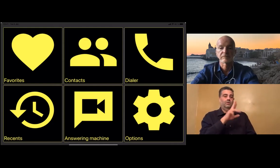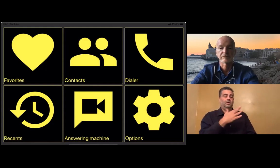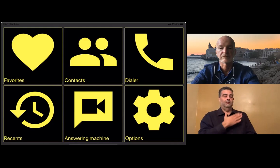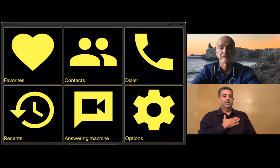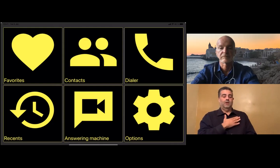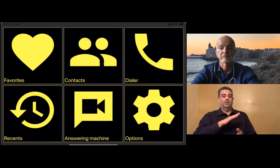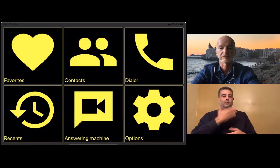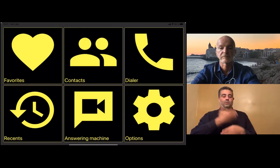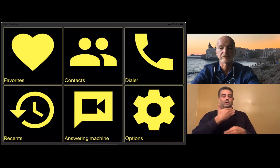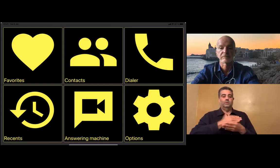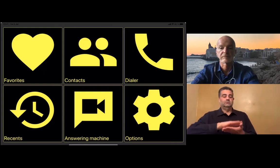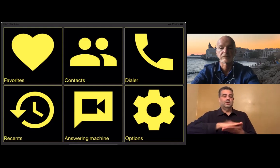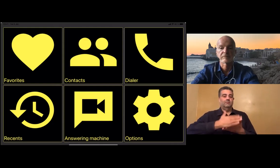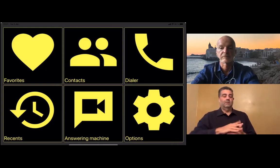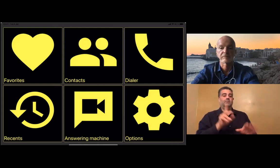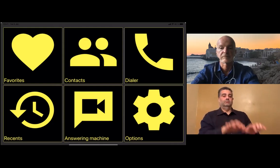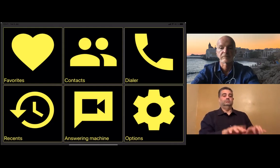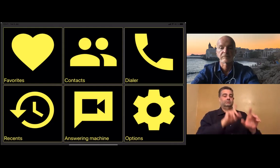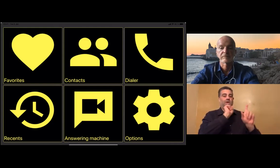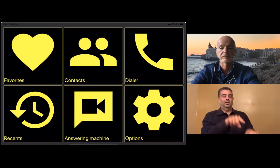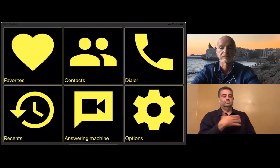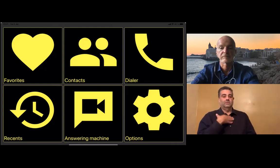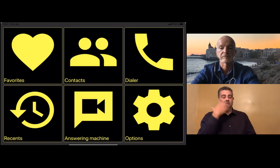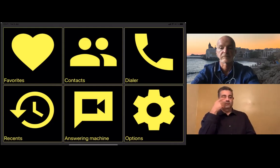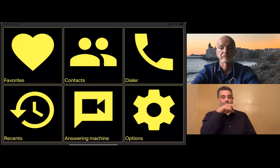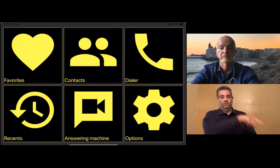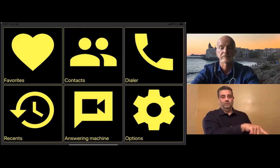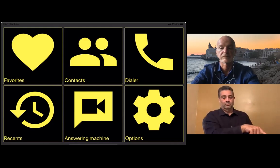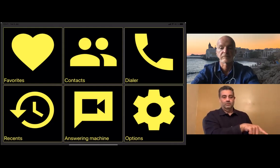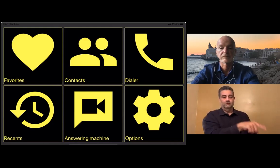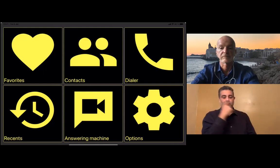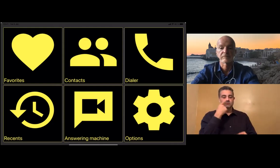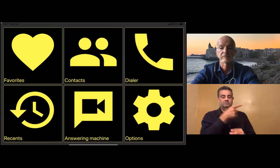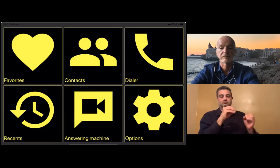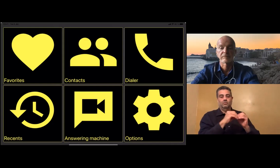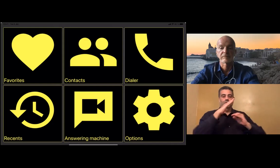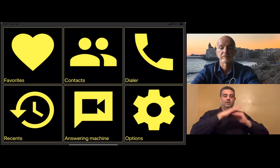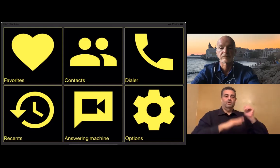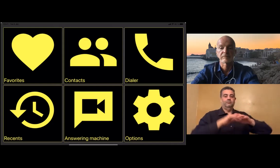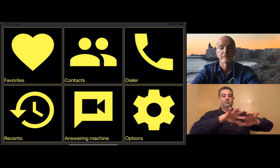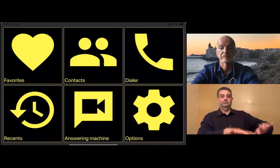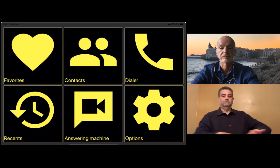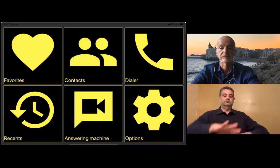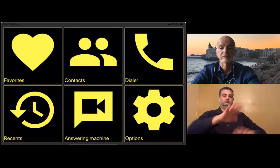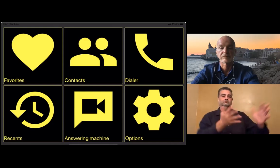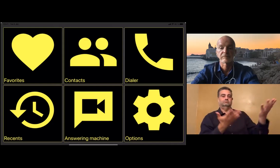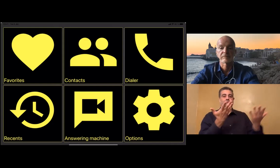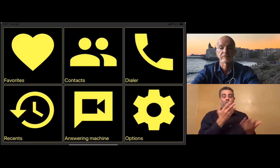I know that I could go to my iPad or my Windows and answer the phone there.